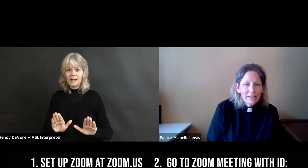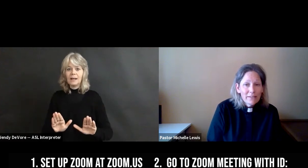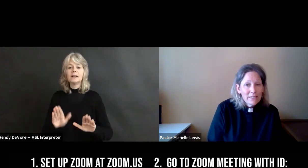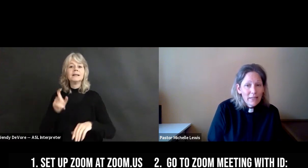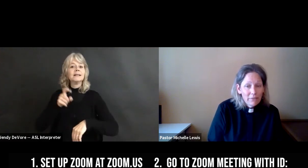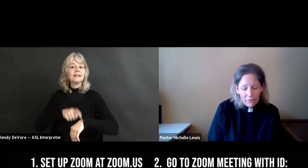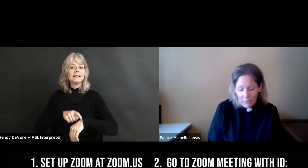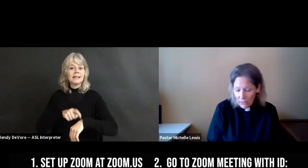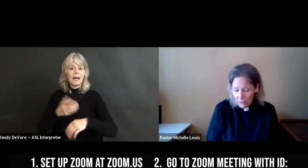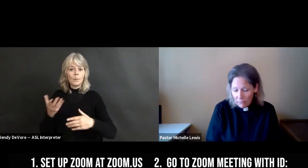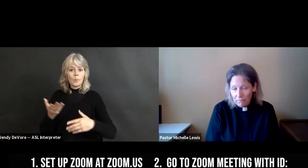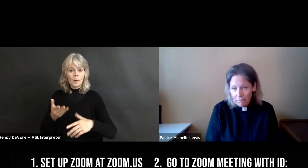1015.